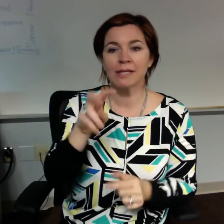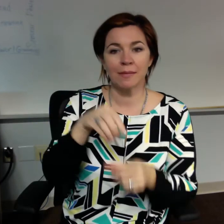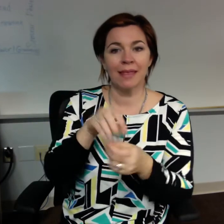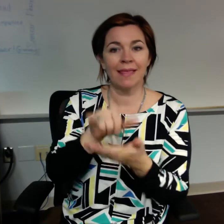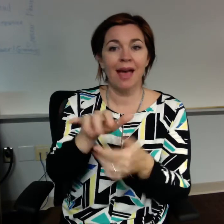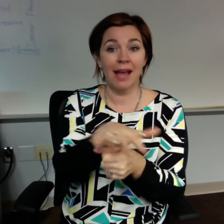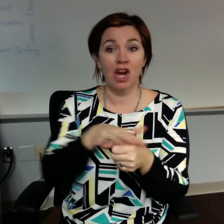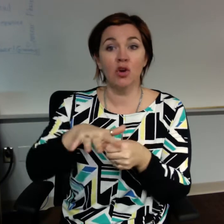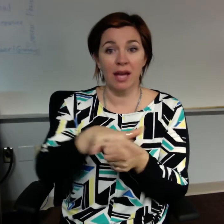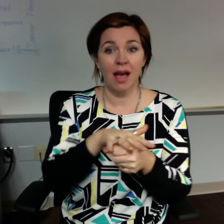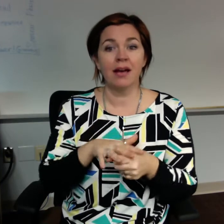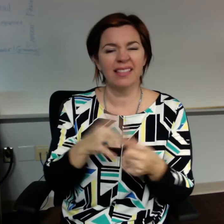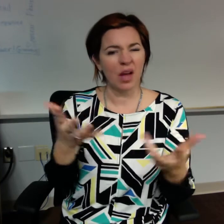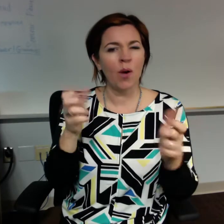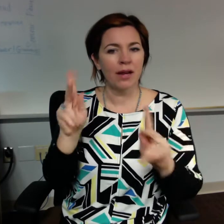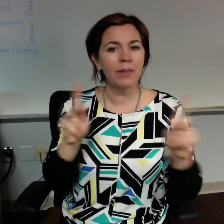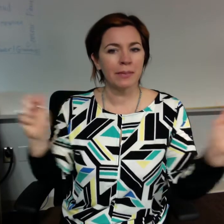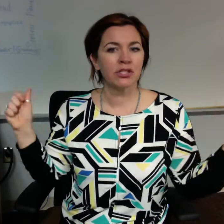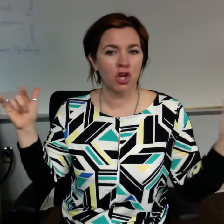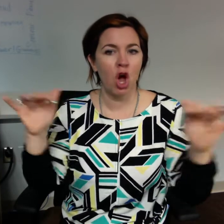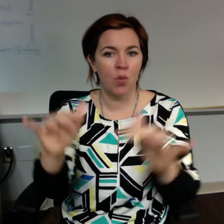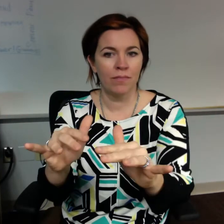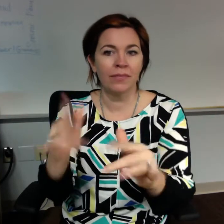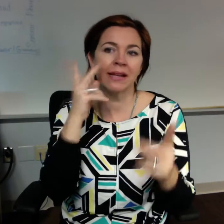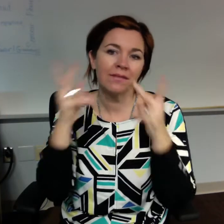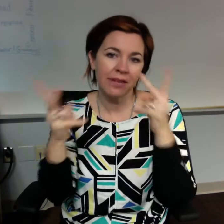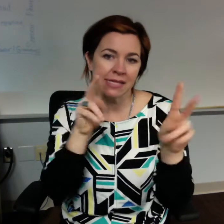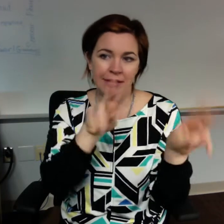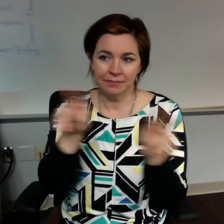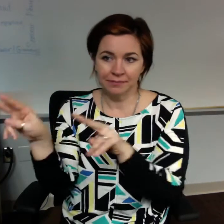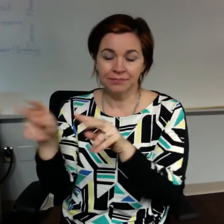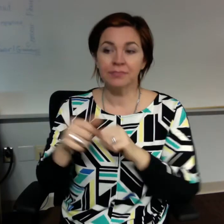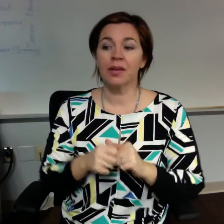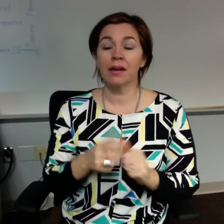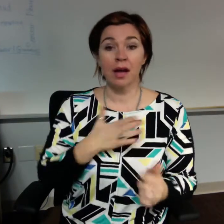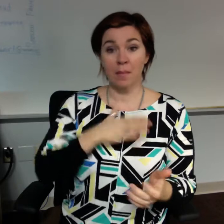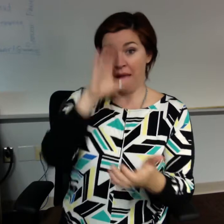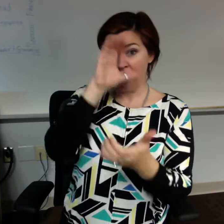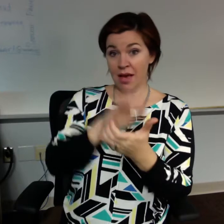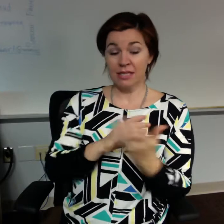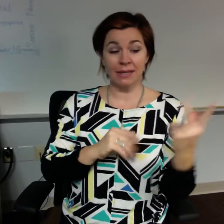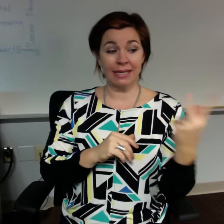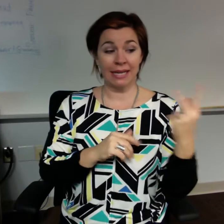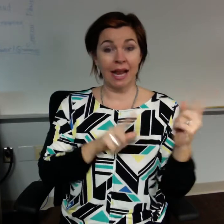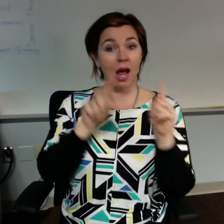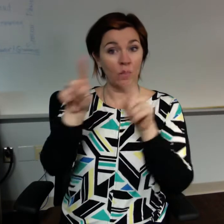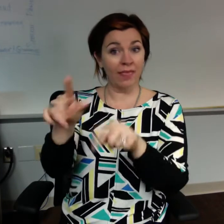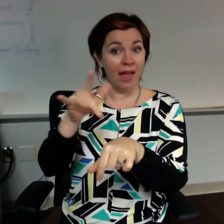We visited there. My husband and I went there last summer in the middle of July.